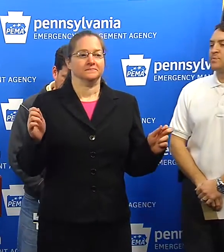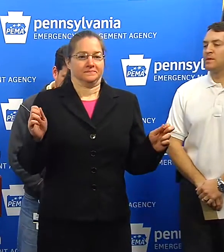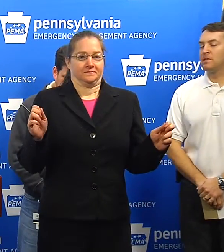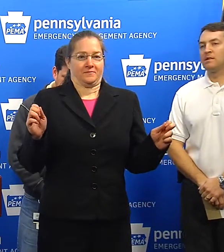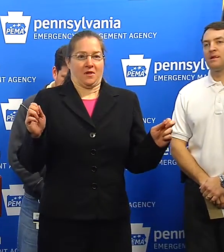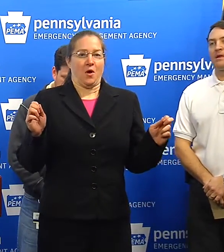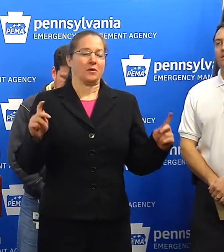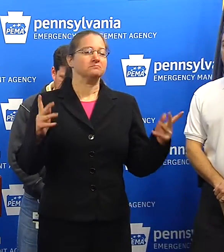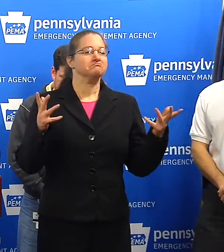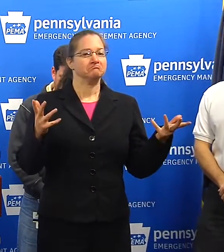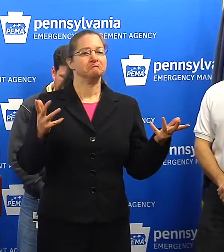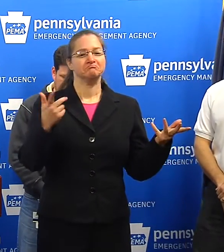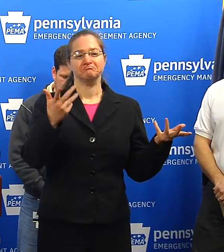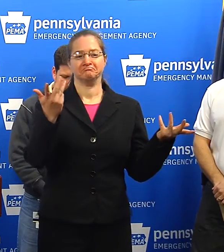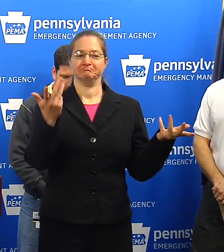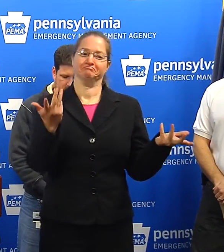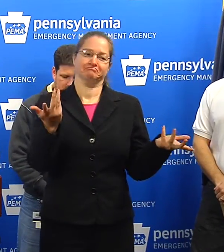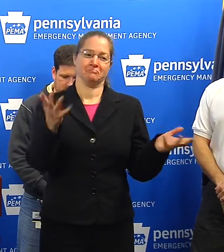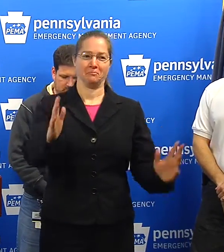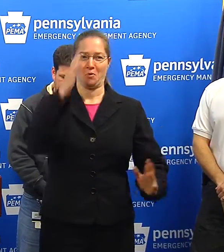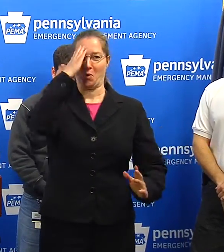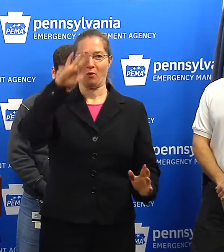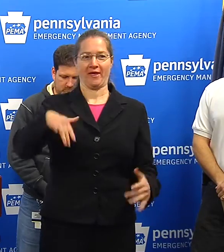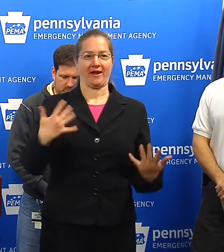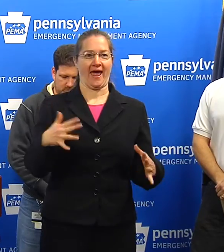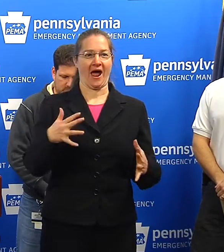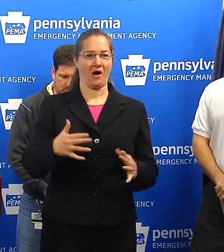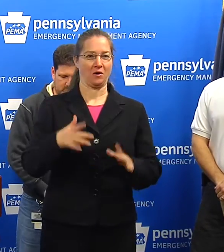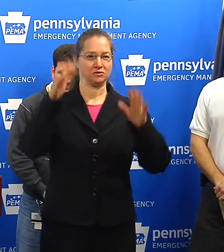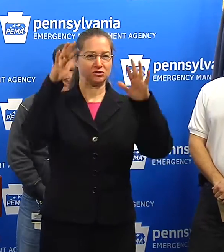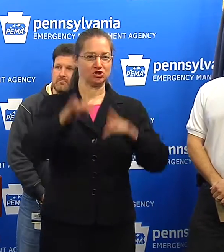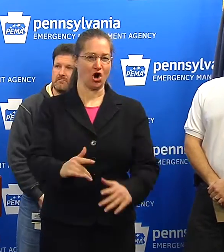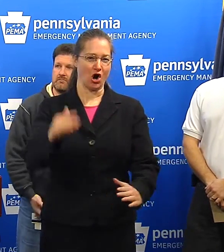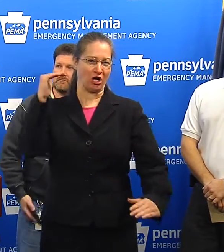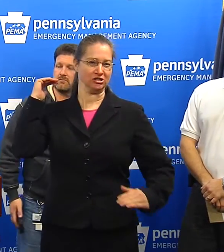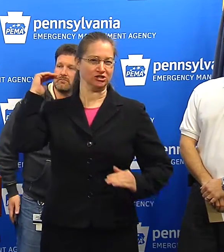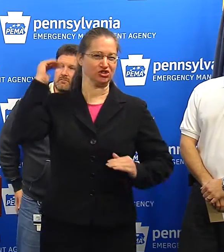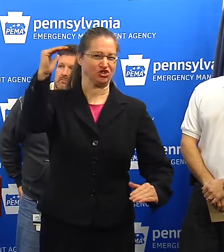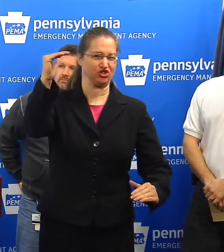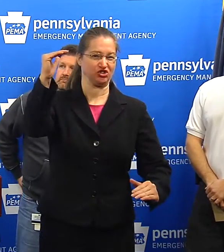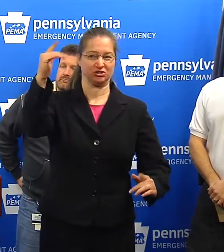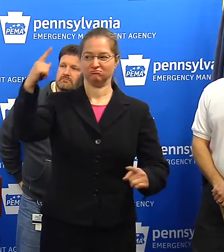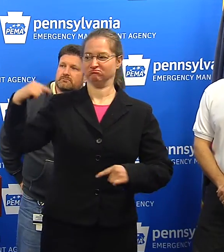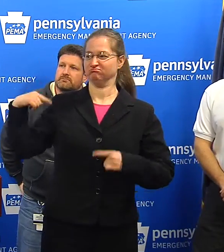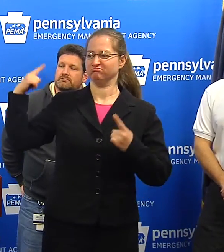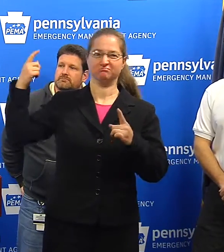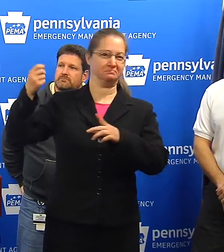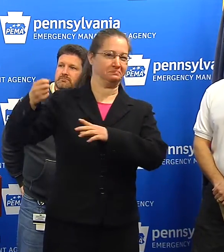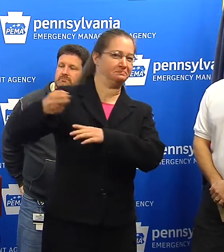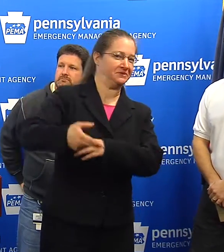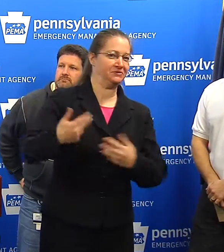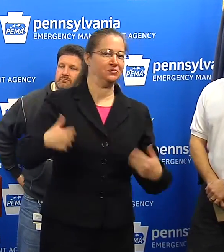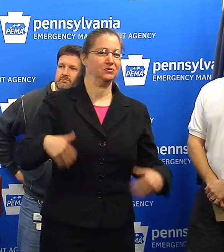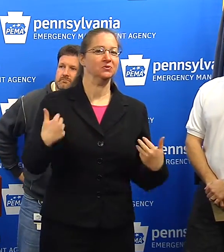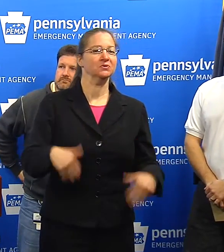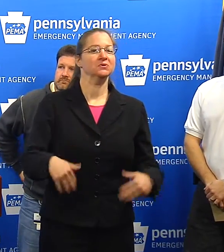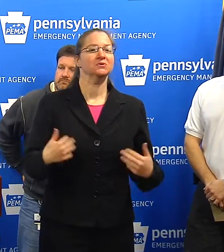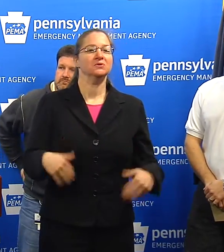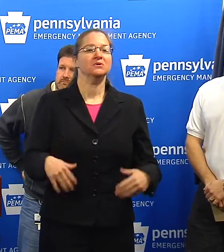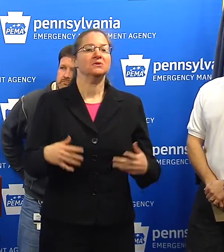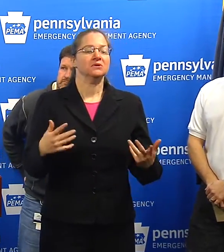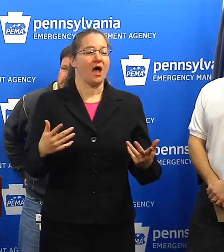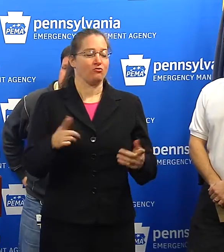Okay, as you know, we have a historic snowstorm out here in Pennsylvania, and it's